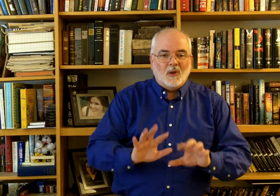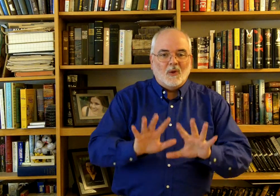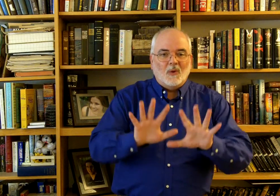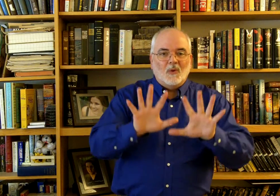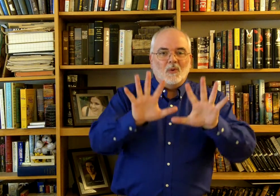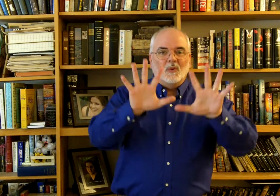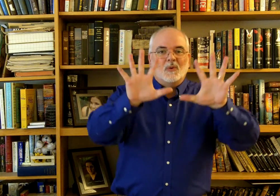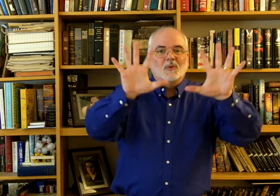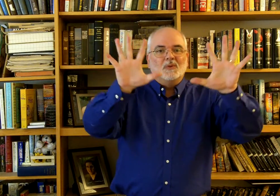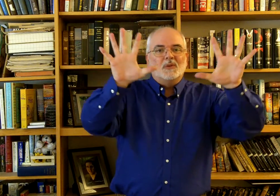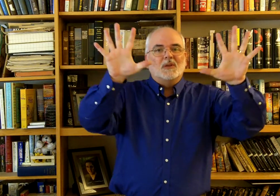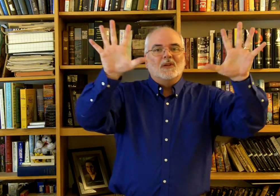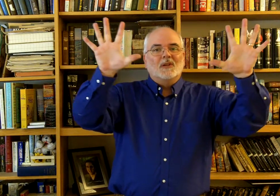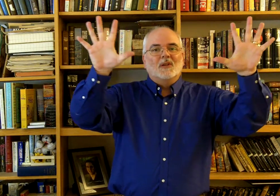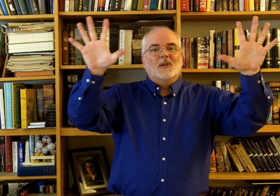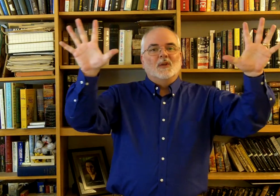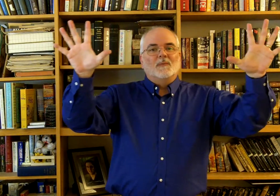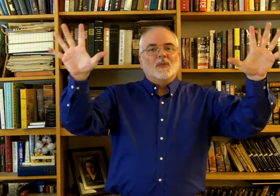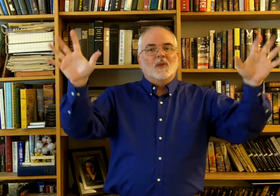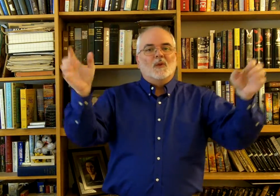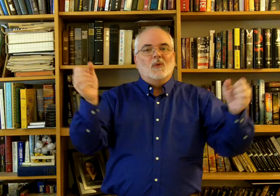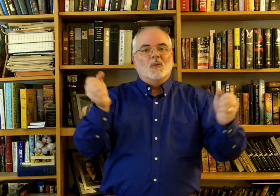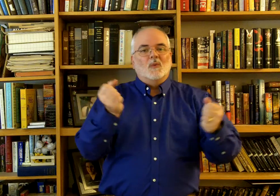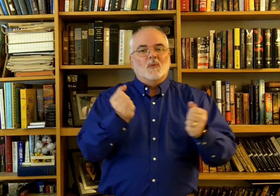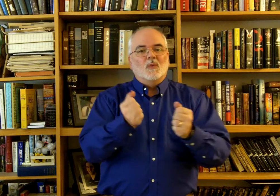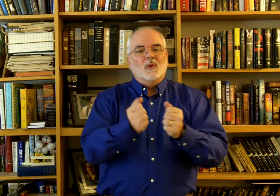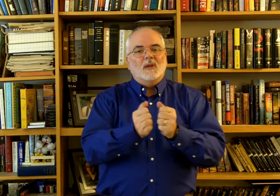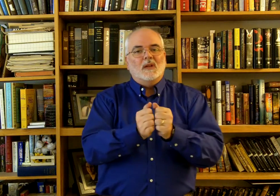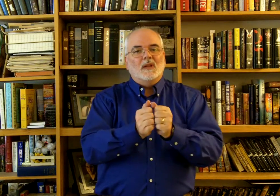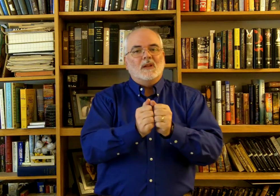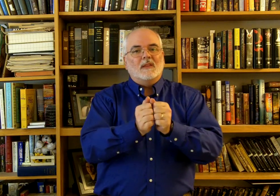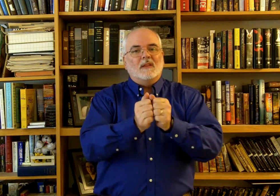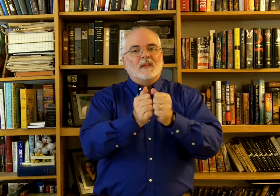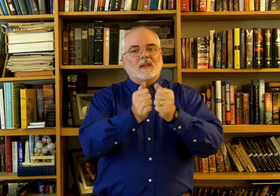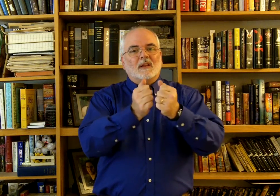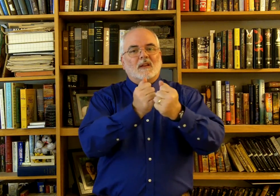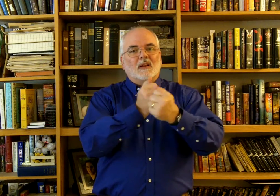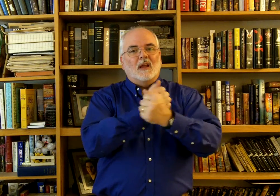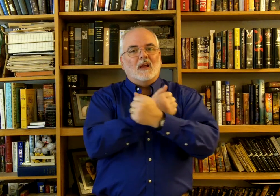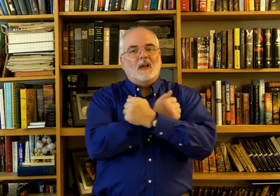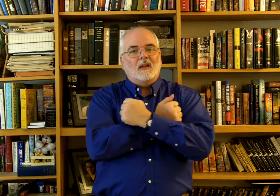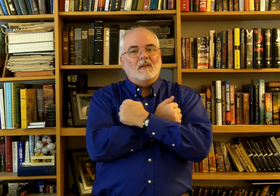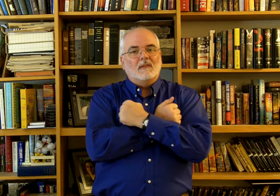with love.